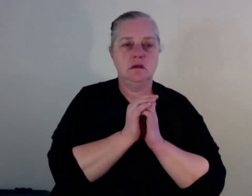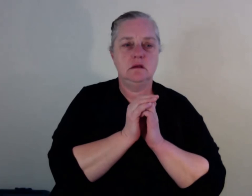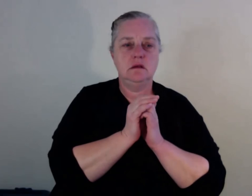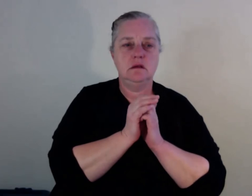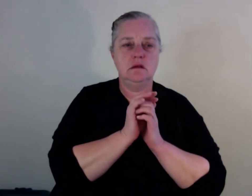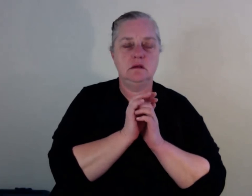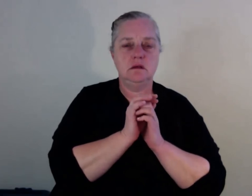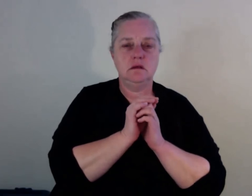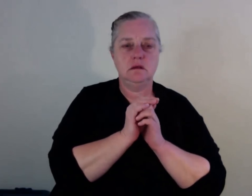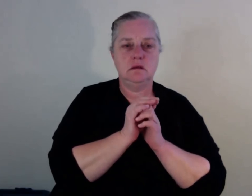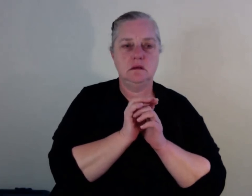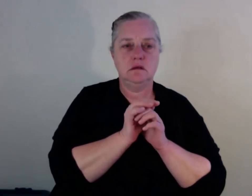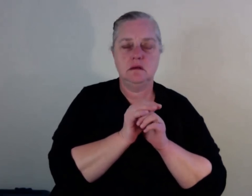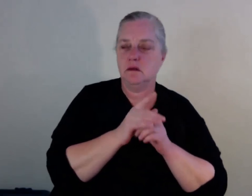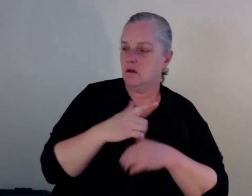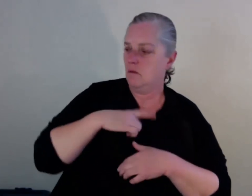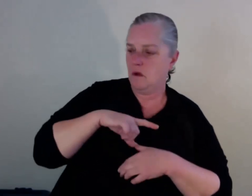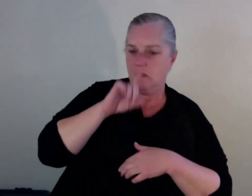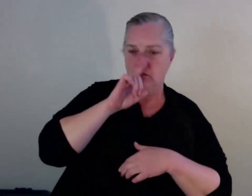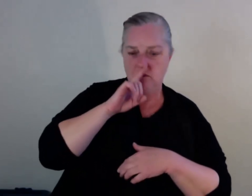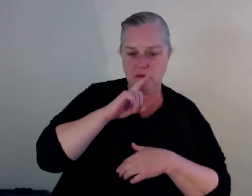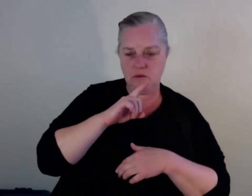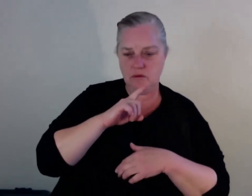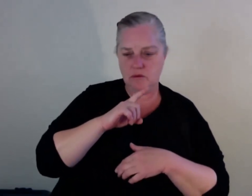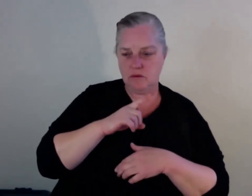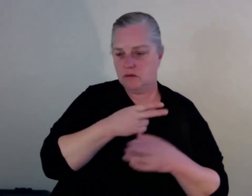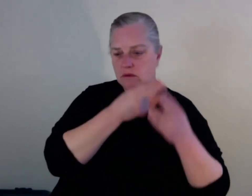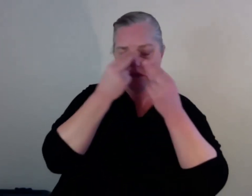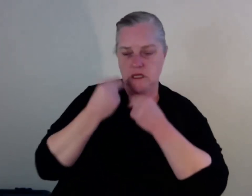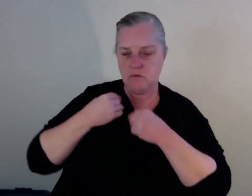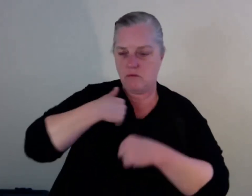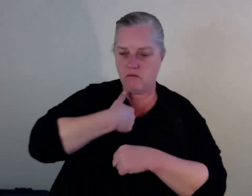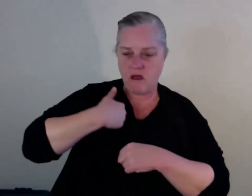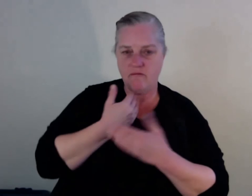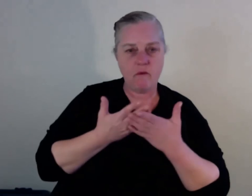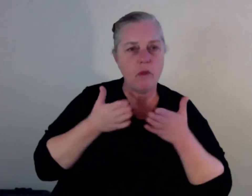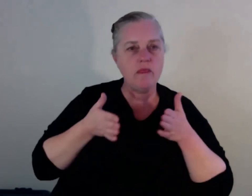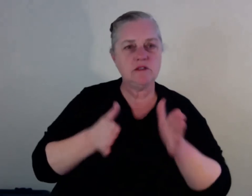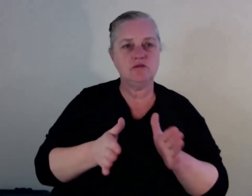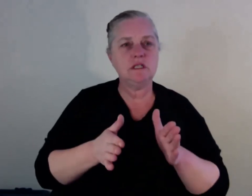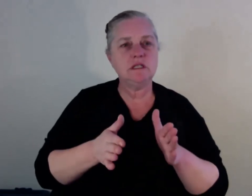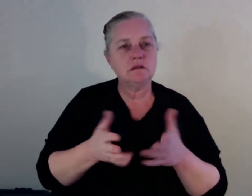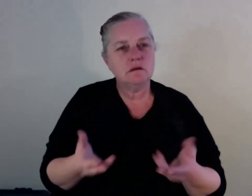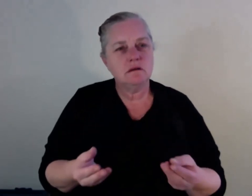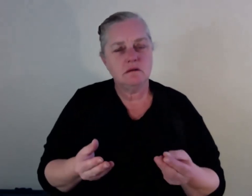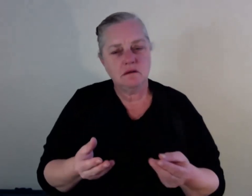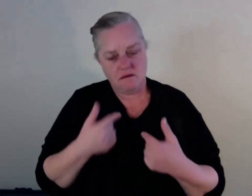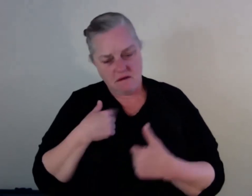things? When I go to the city, I don't feel like going to the city anymore. Because I've seen our servicemen and women sleeping rough. I've seen people committing suicide.